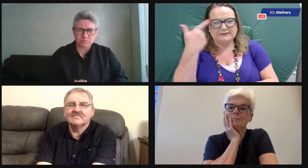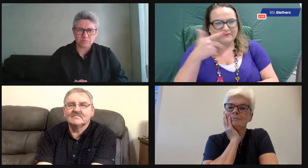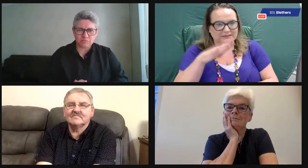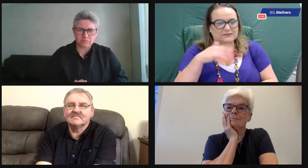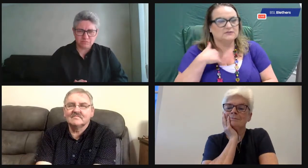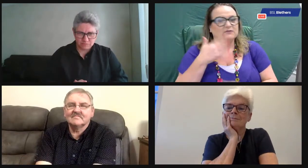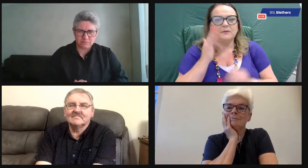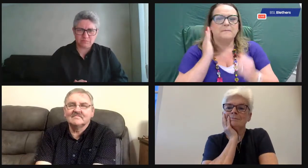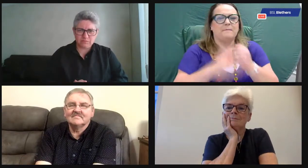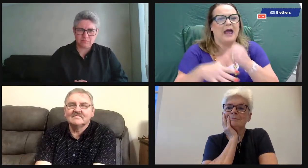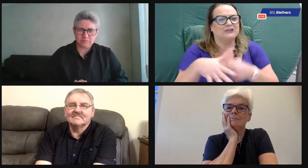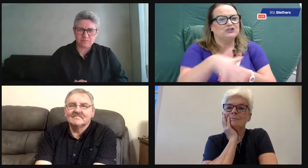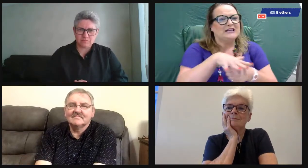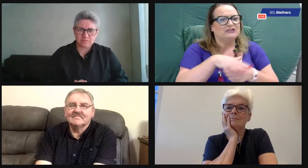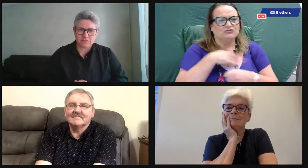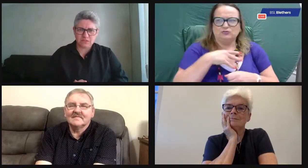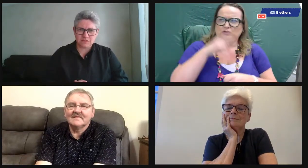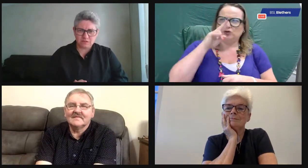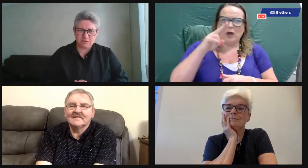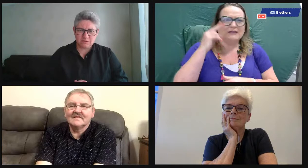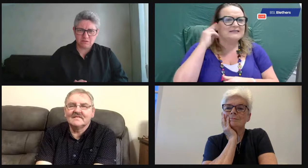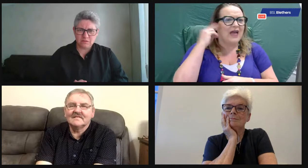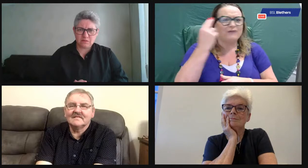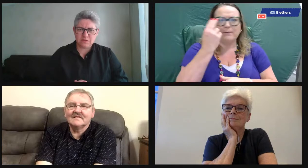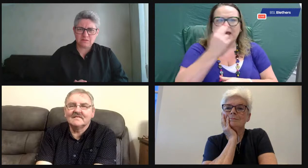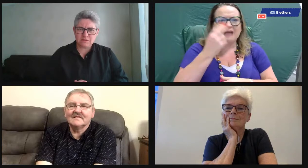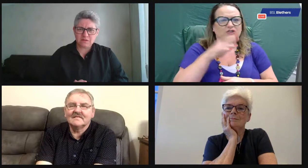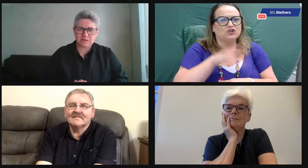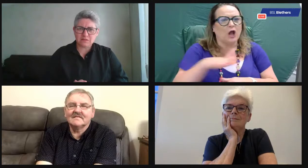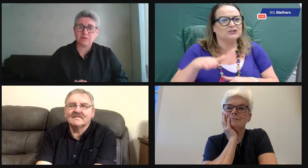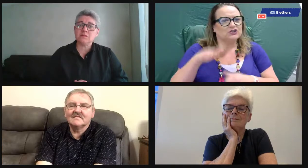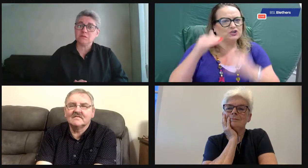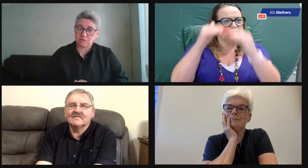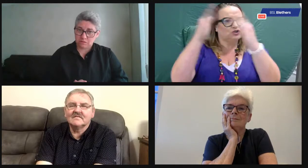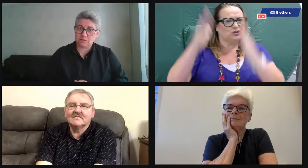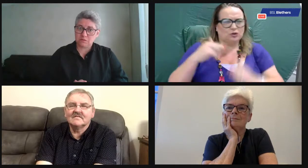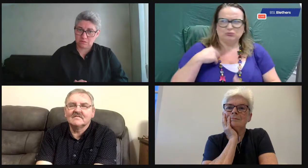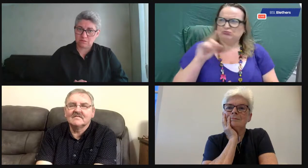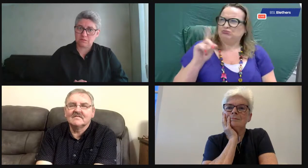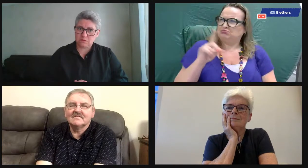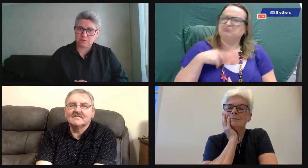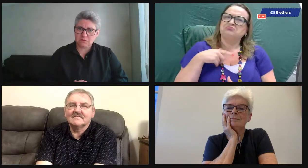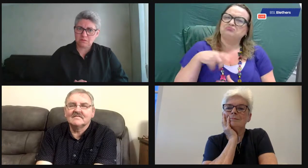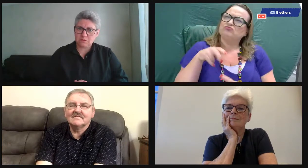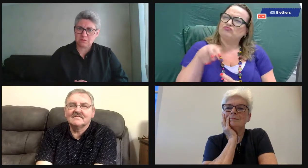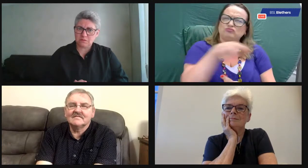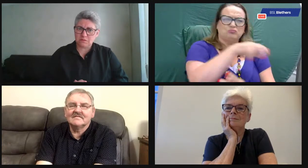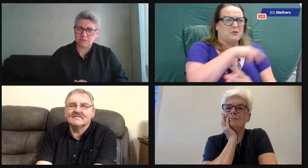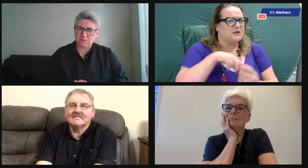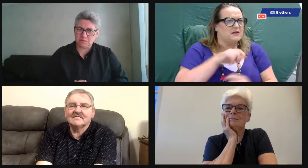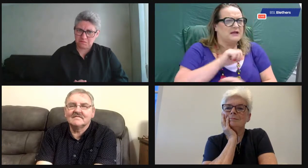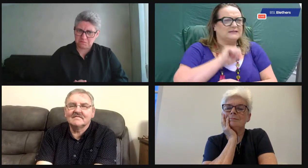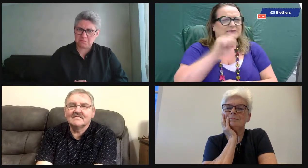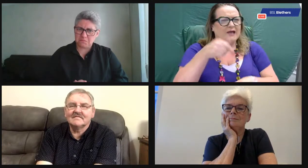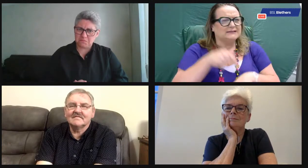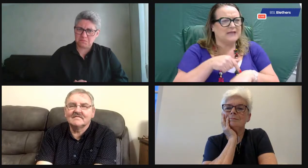I think my first volunteering was, I was 17. I passed by this building and